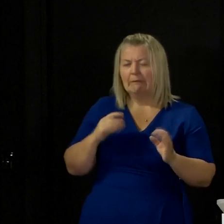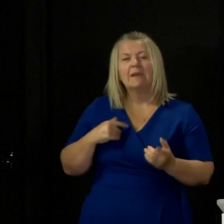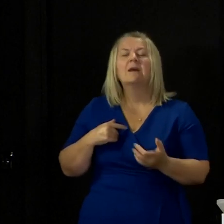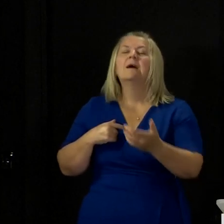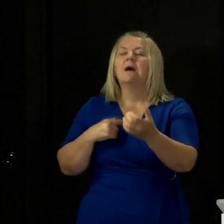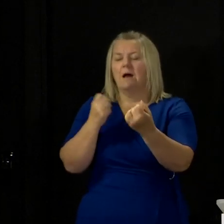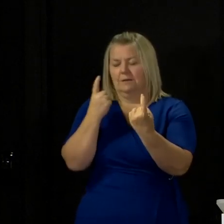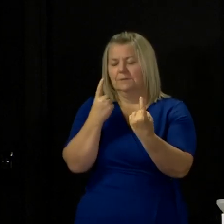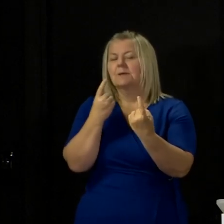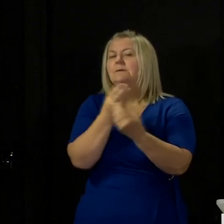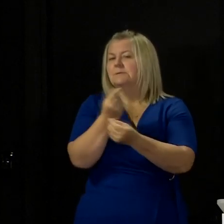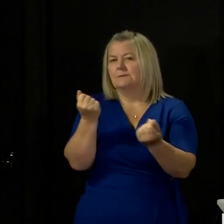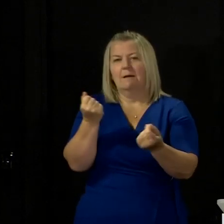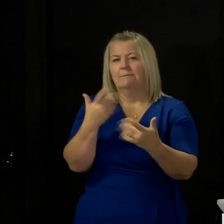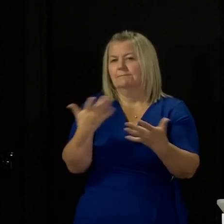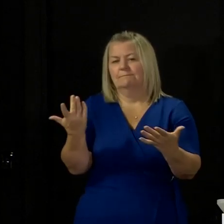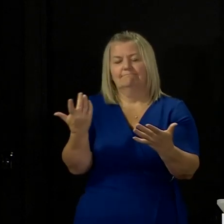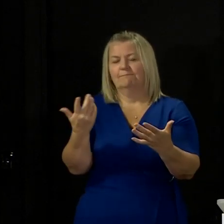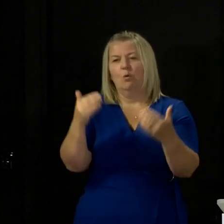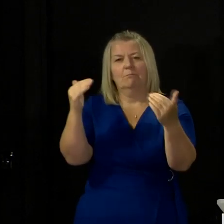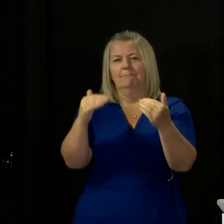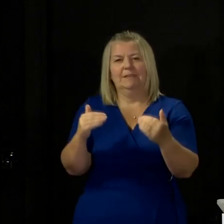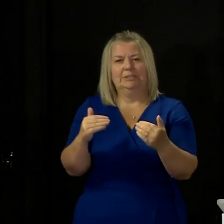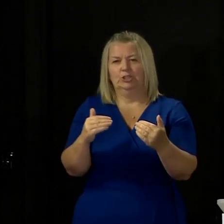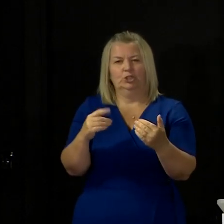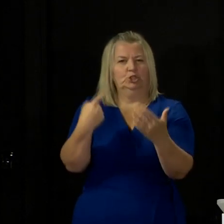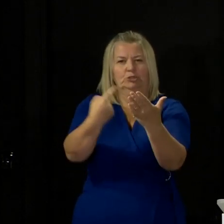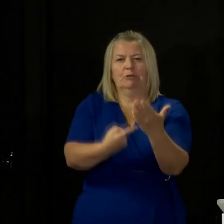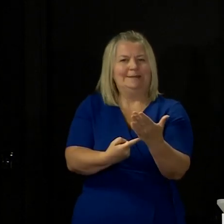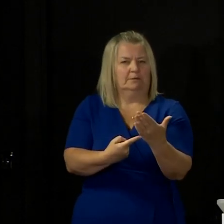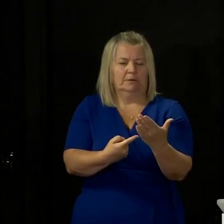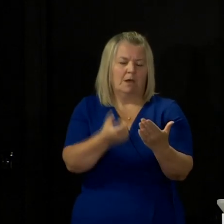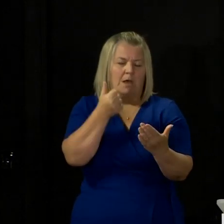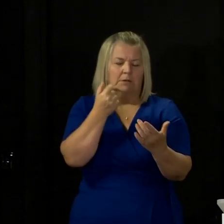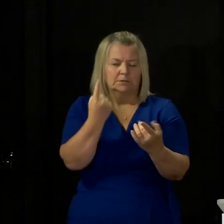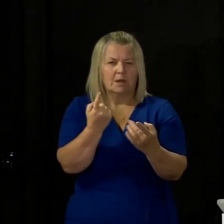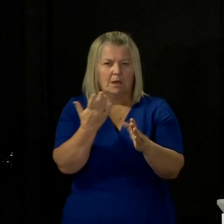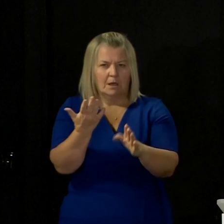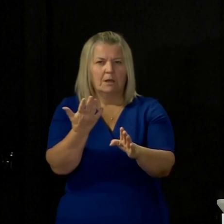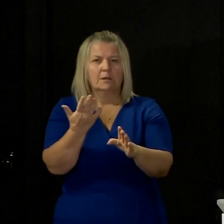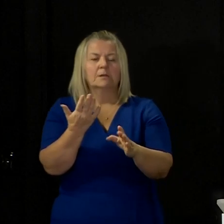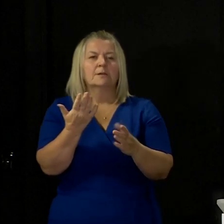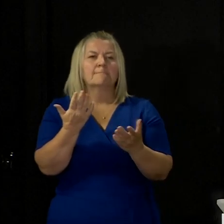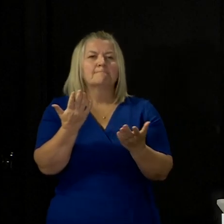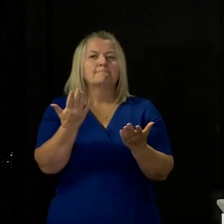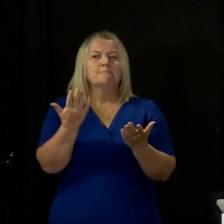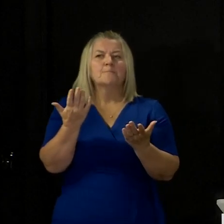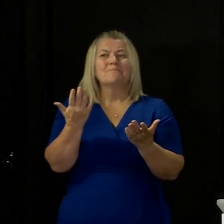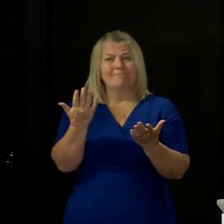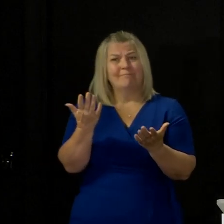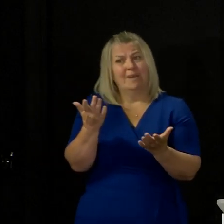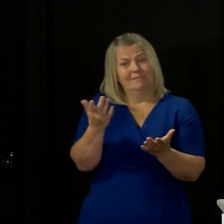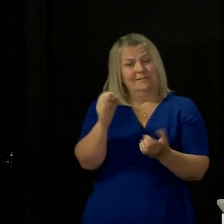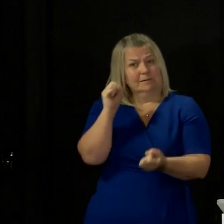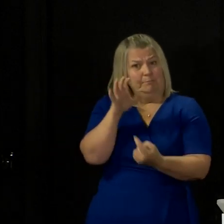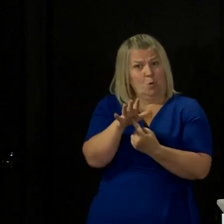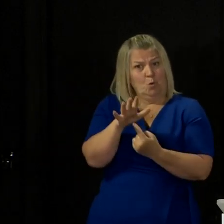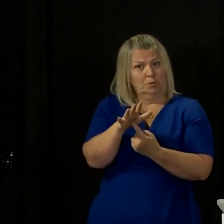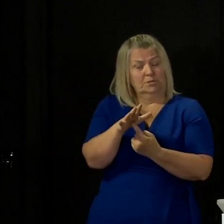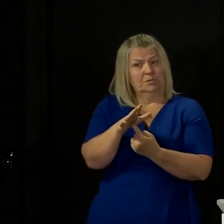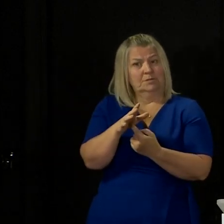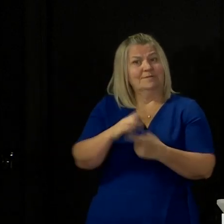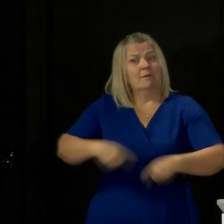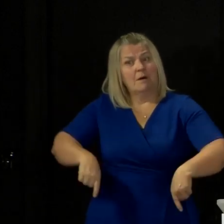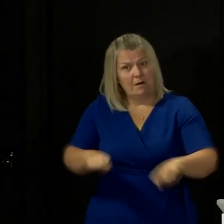qualify for that because they don't qualify for carers allowance and I think that underlines the necessity for us to